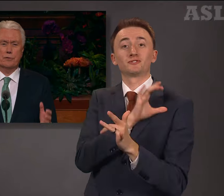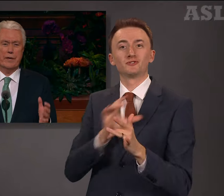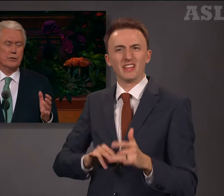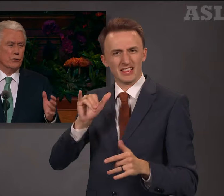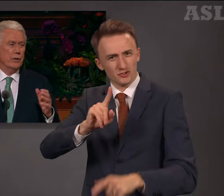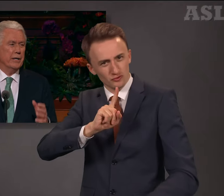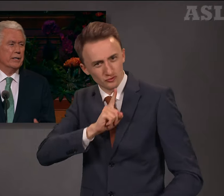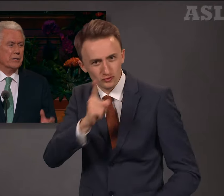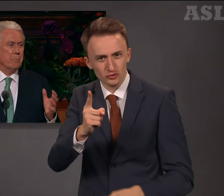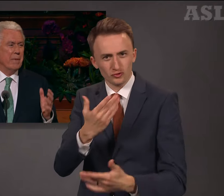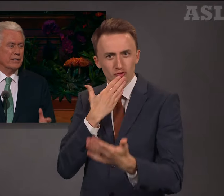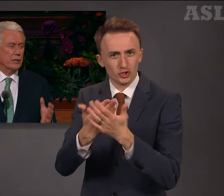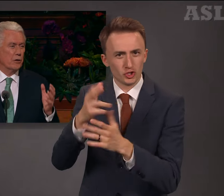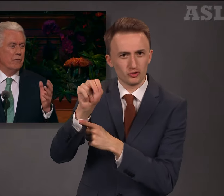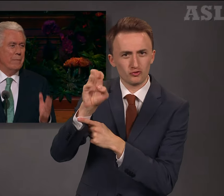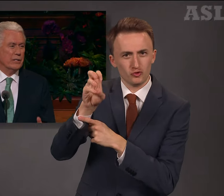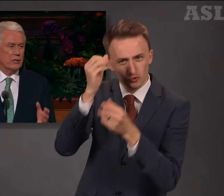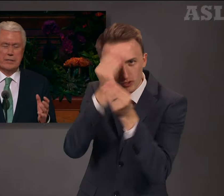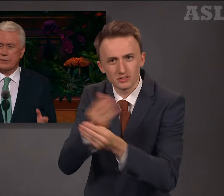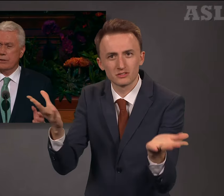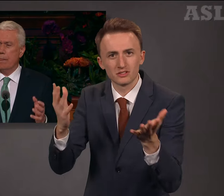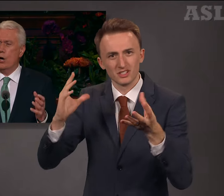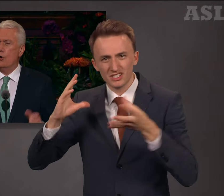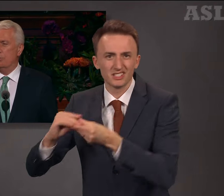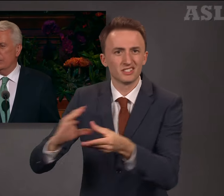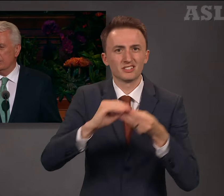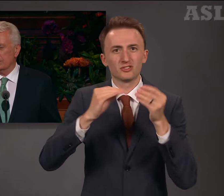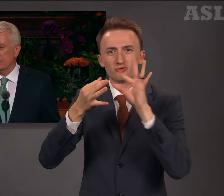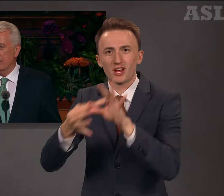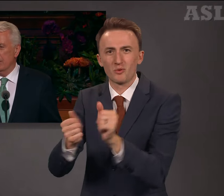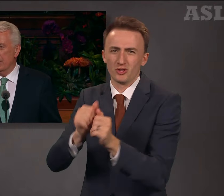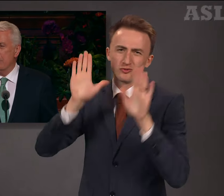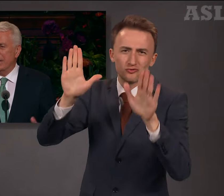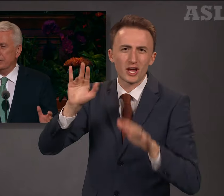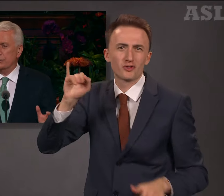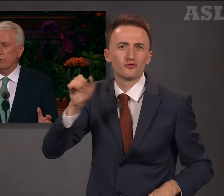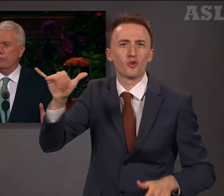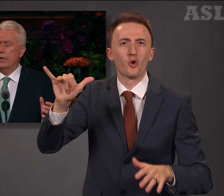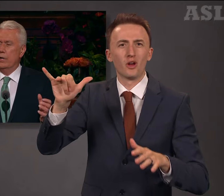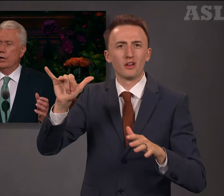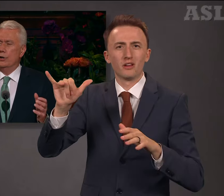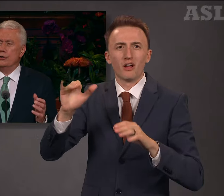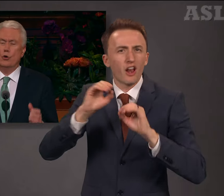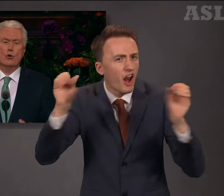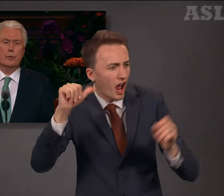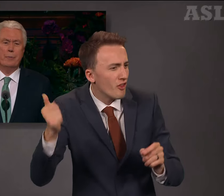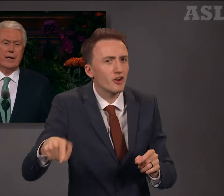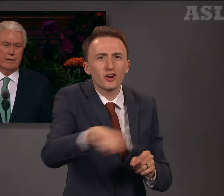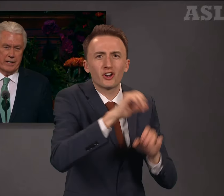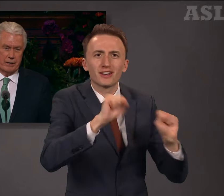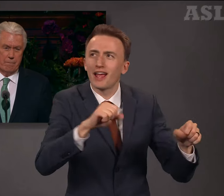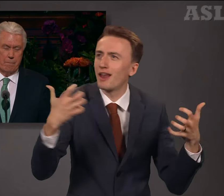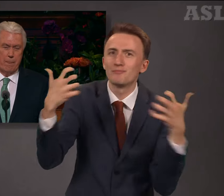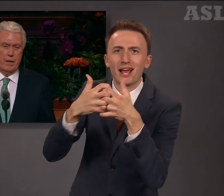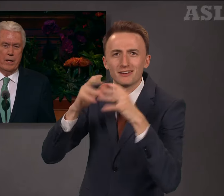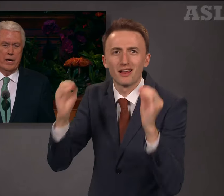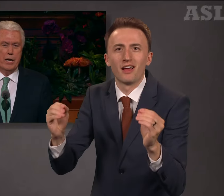great joy. It is a message of matchless hope, a message of yoke-bearing and